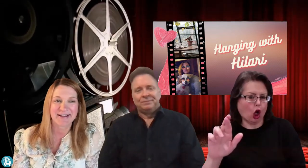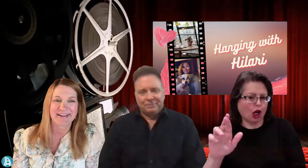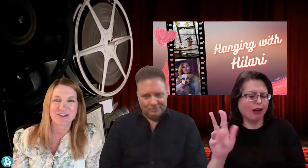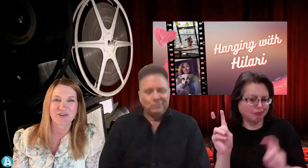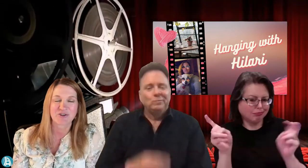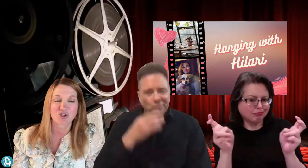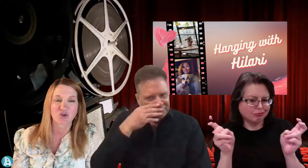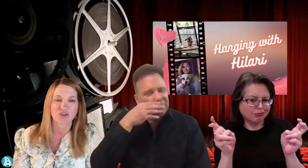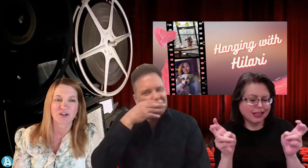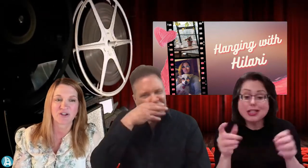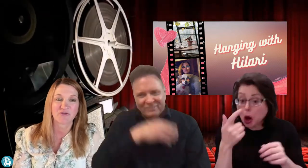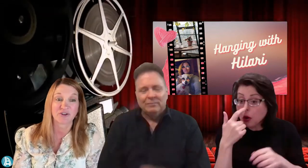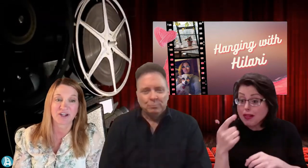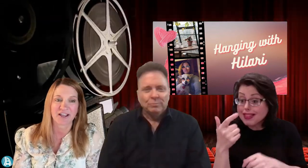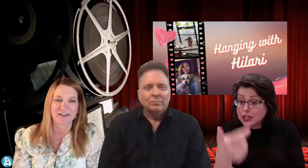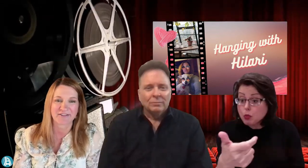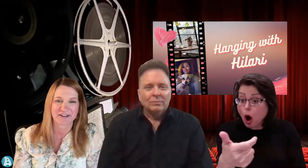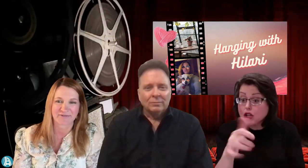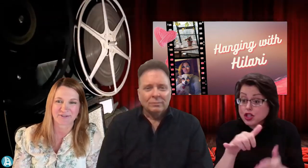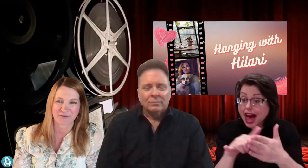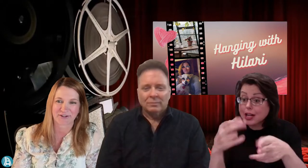ahead and show the short trailer for Not Another Deaf Story.